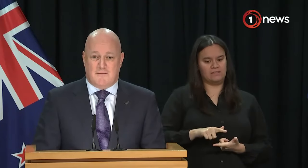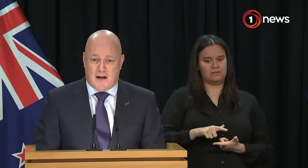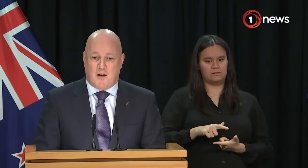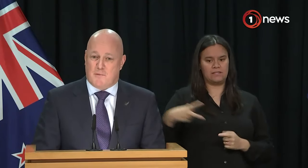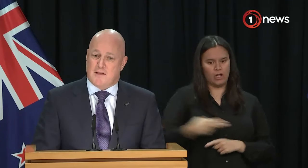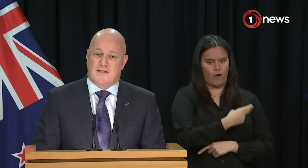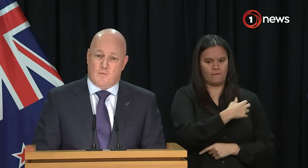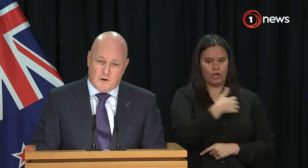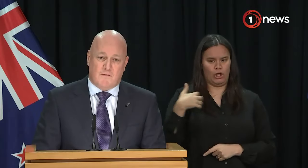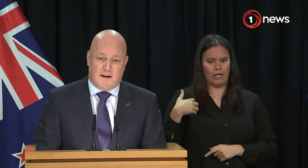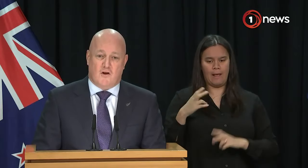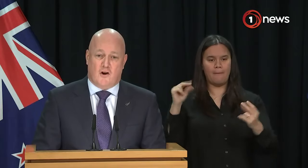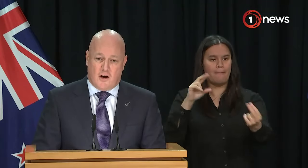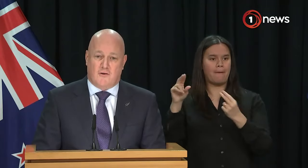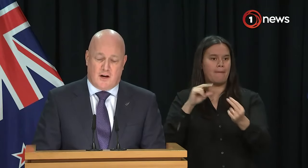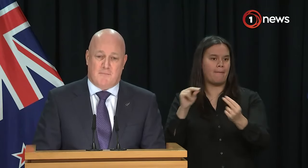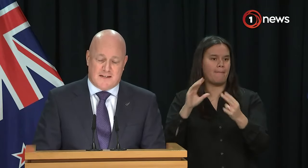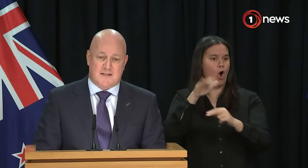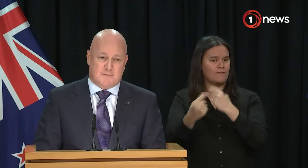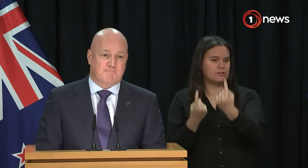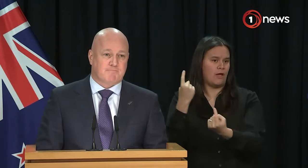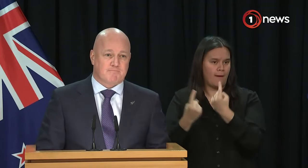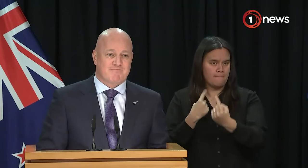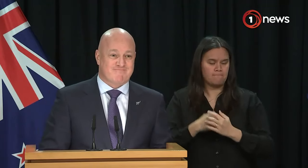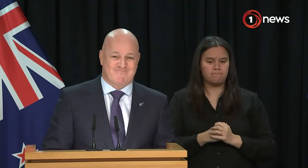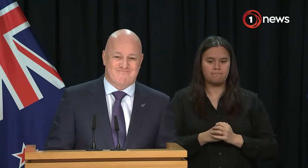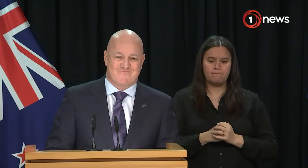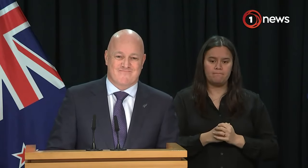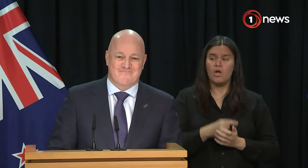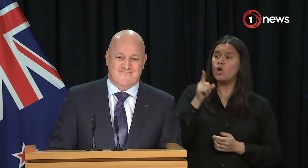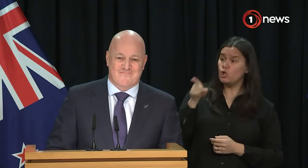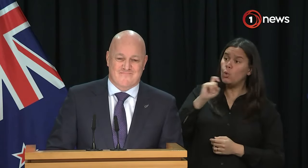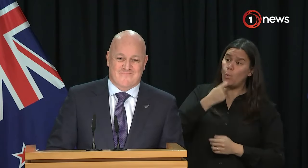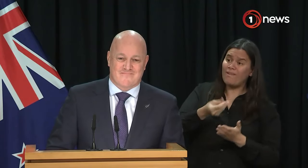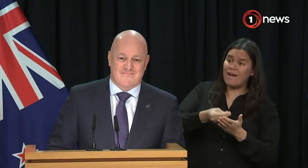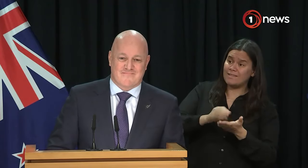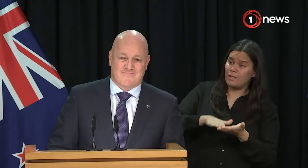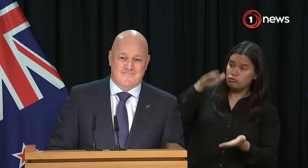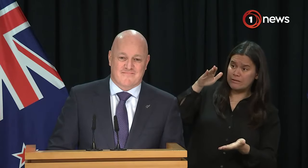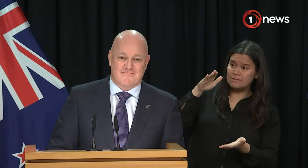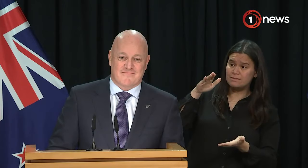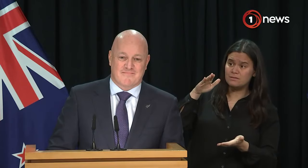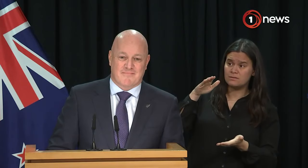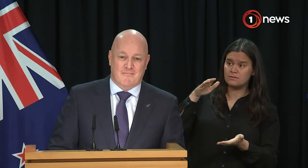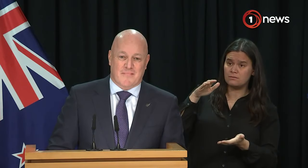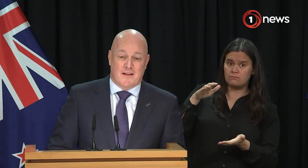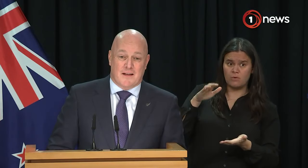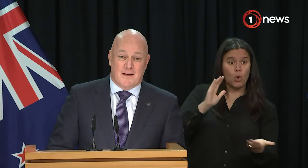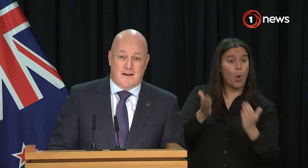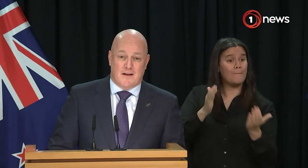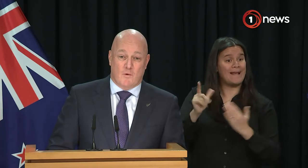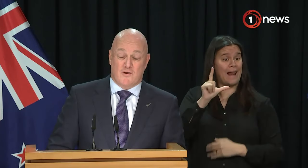lunches and Farm Act would be things they wouldn't fund on an ongoing basis. Will you be increasing the putia that the previous government had put into school